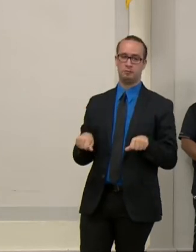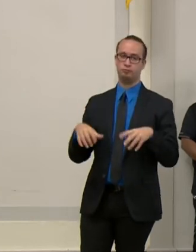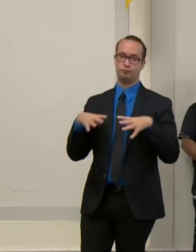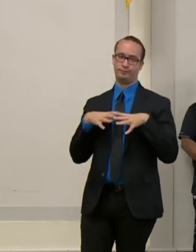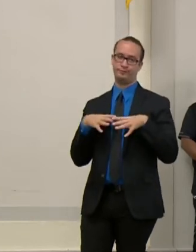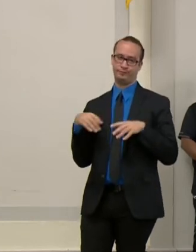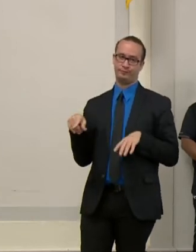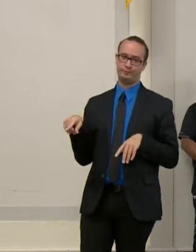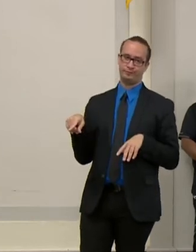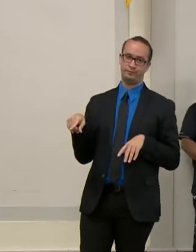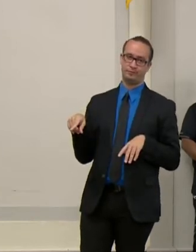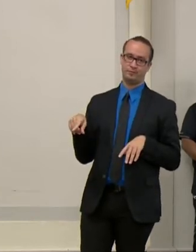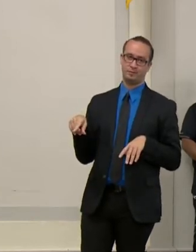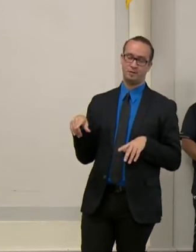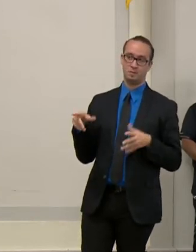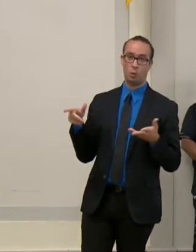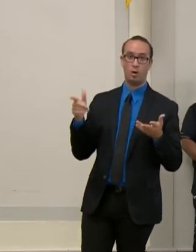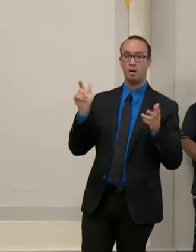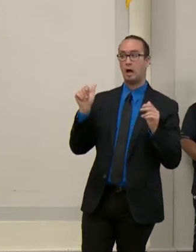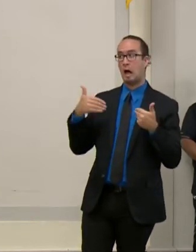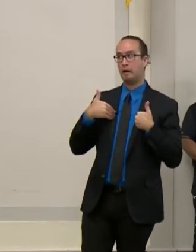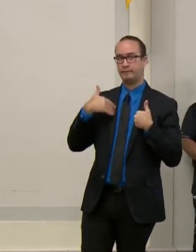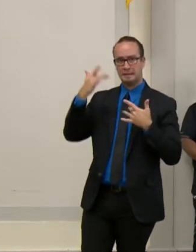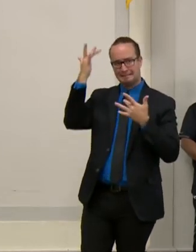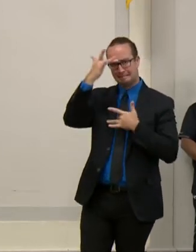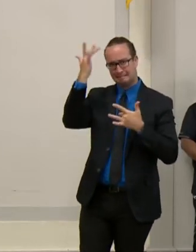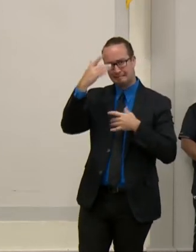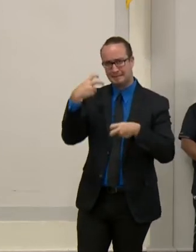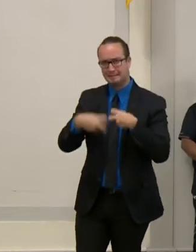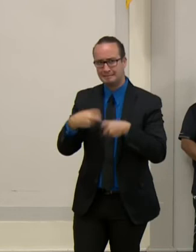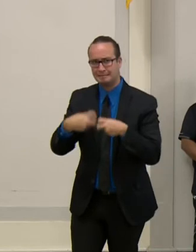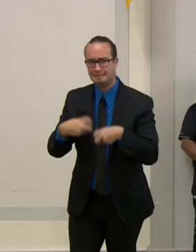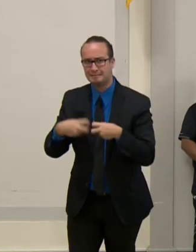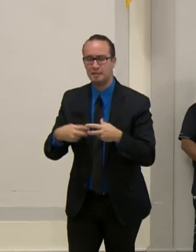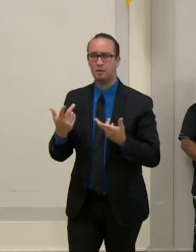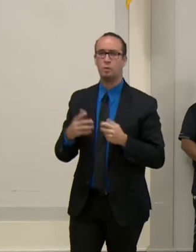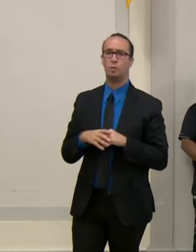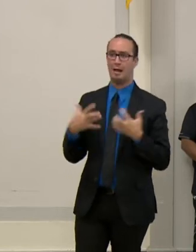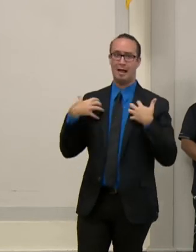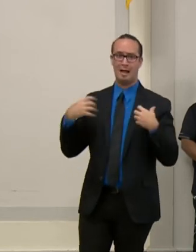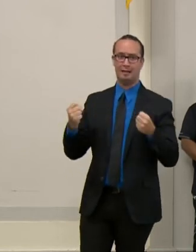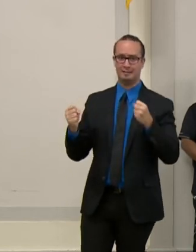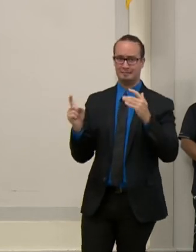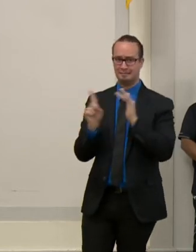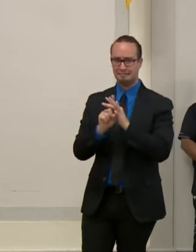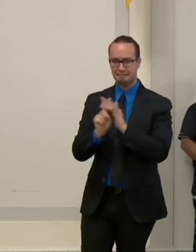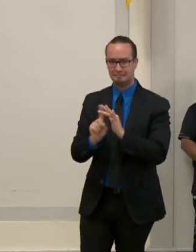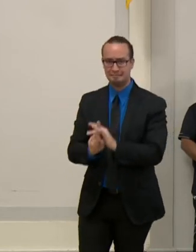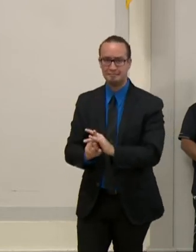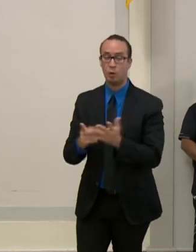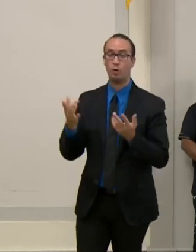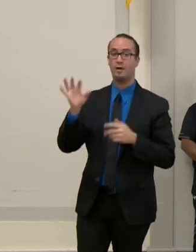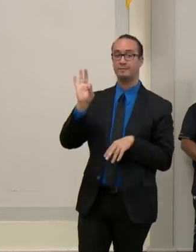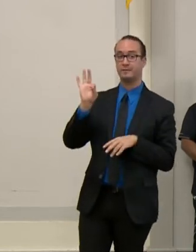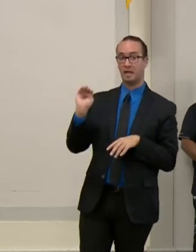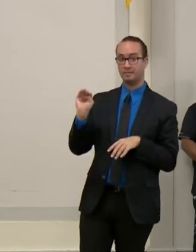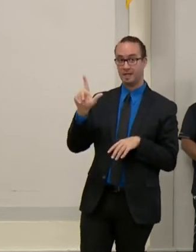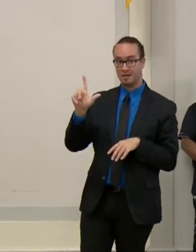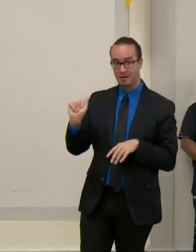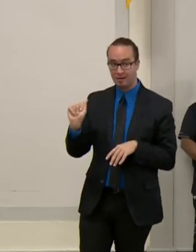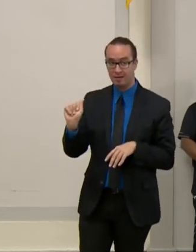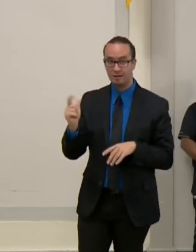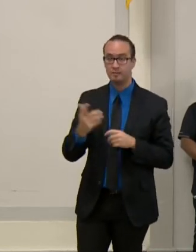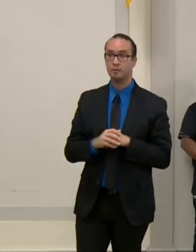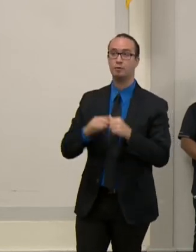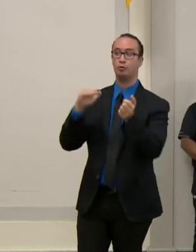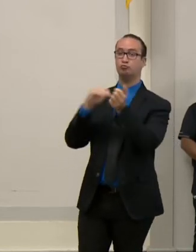sick, um, safe, sick and safe, FMLA, uh, a time and restricted duty. So that hampers operations tremendously